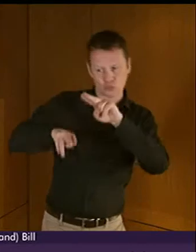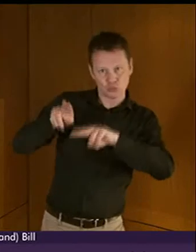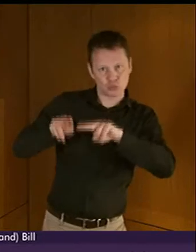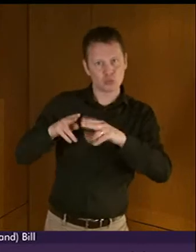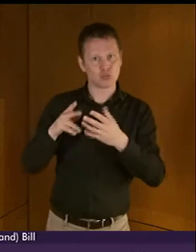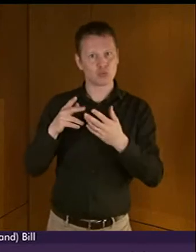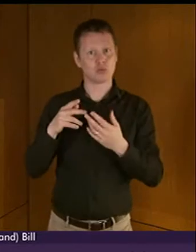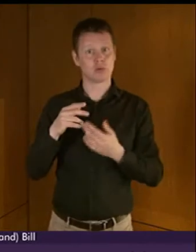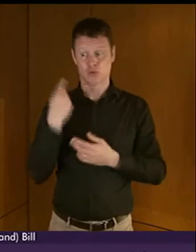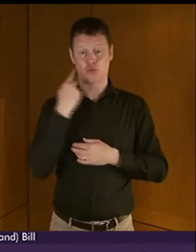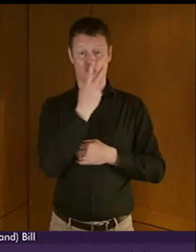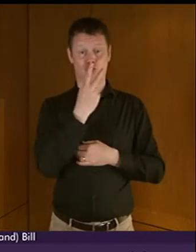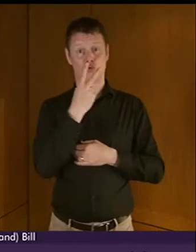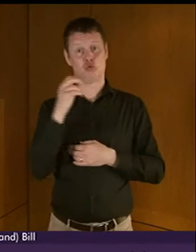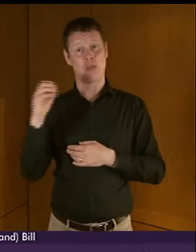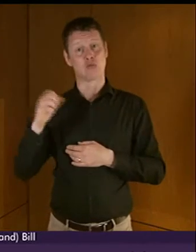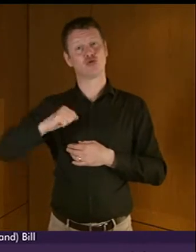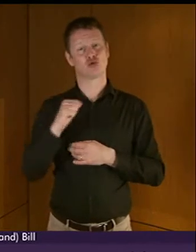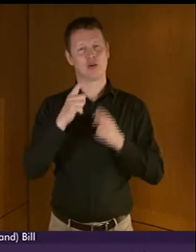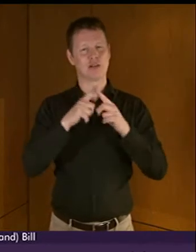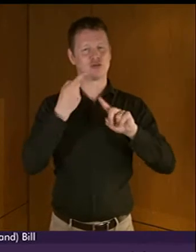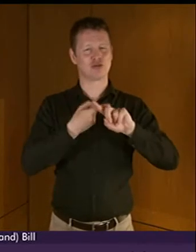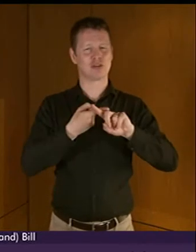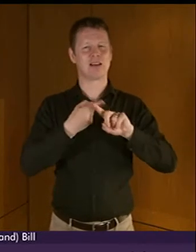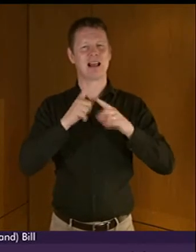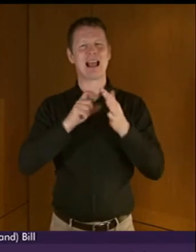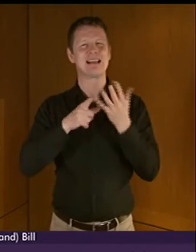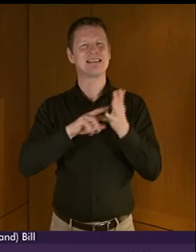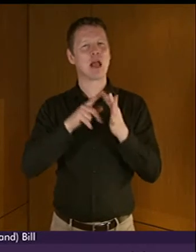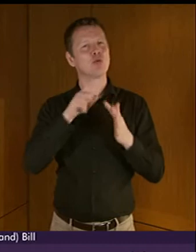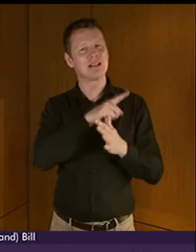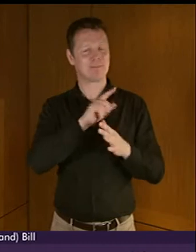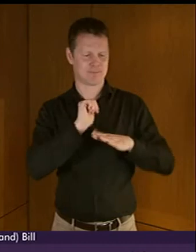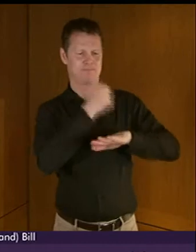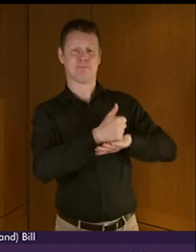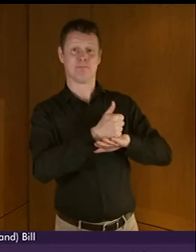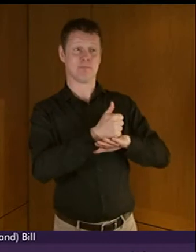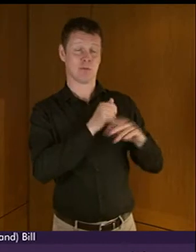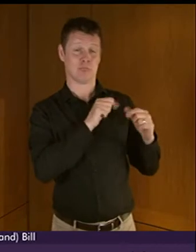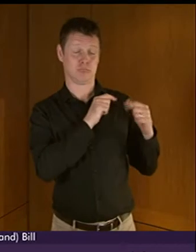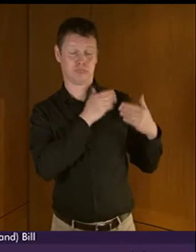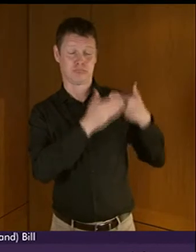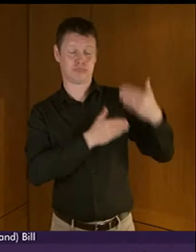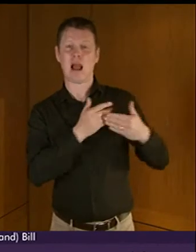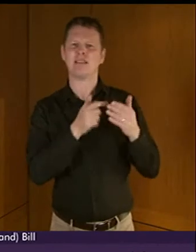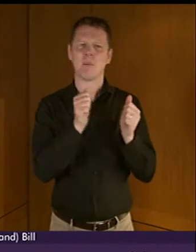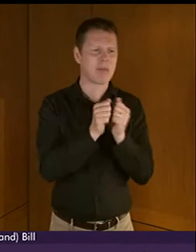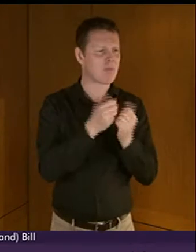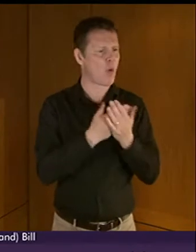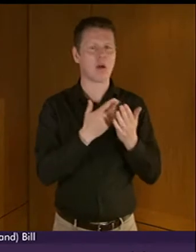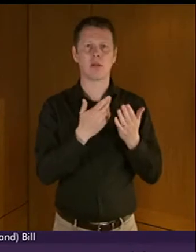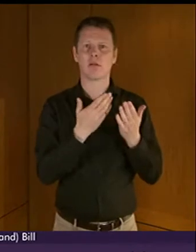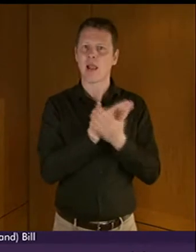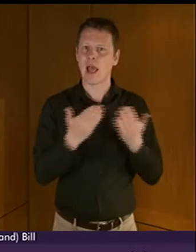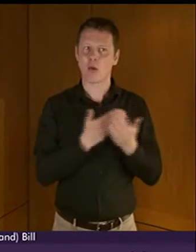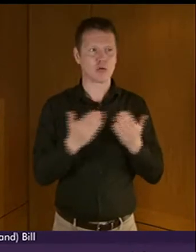was set up in the Scottish Executive, and in one form or another it continues to this day. A paper on languages, including BSL, was